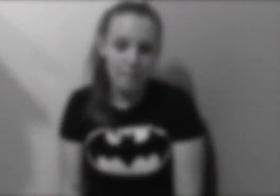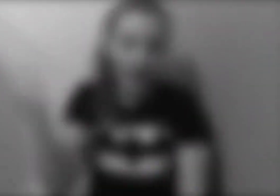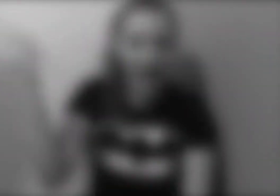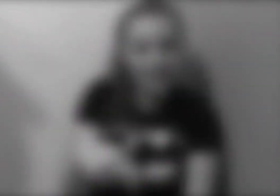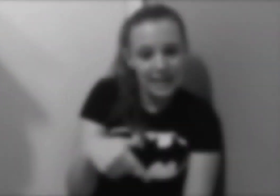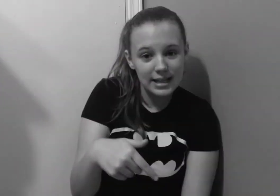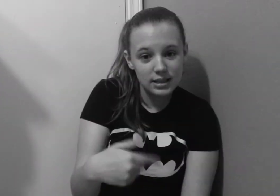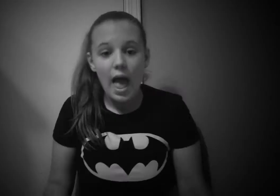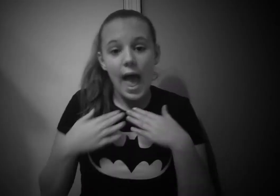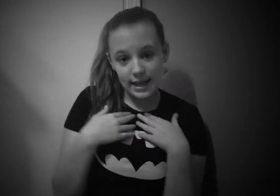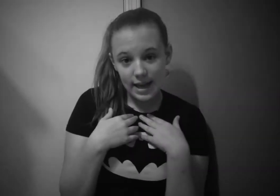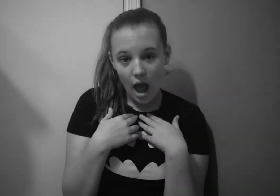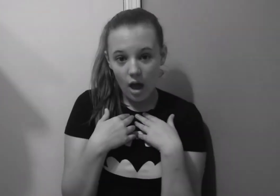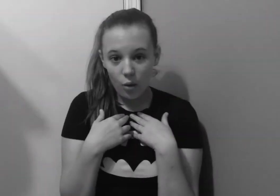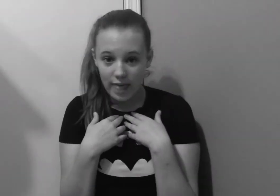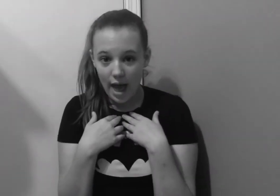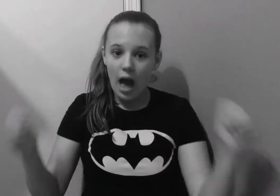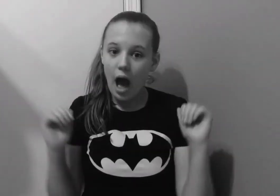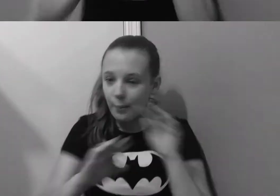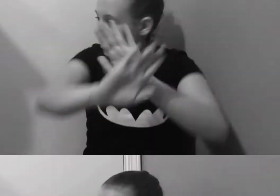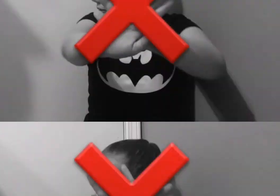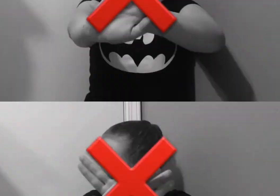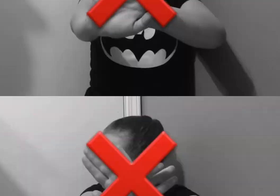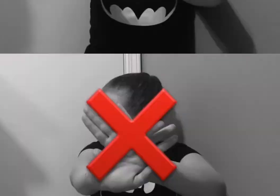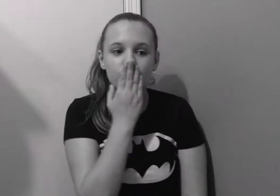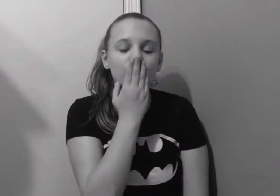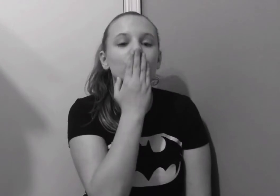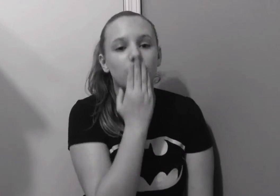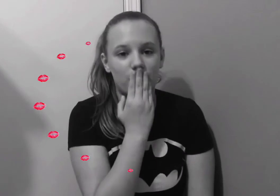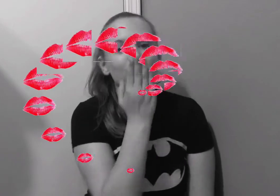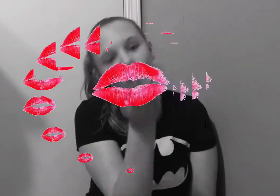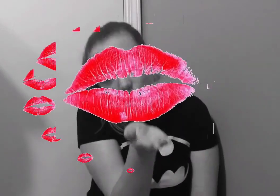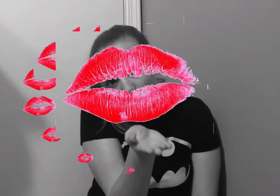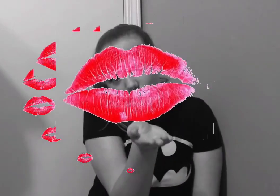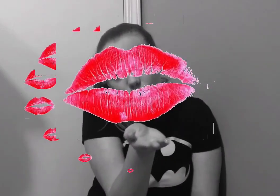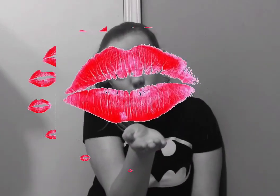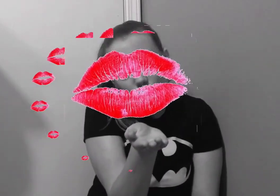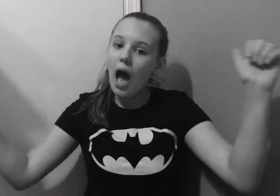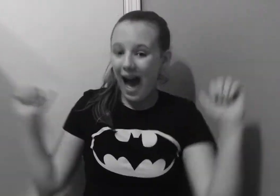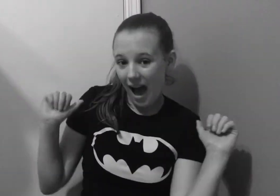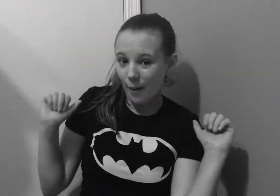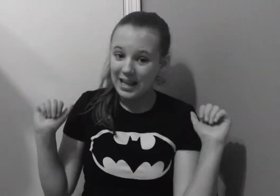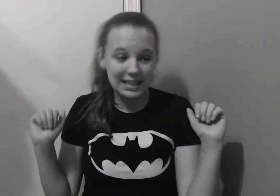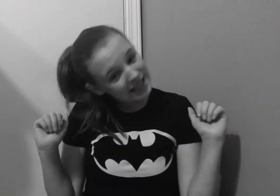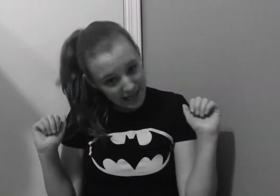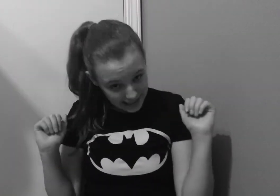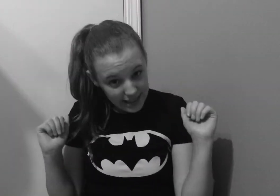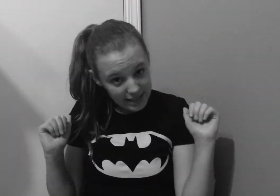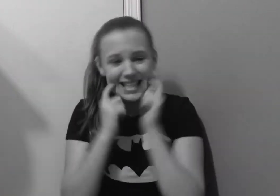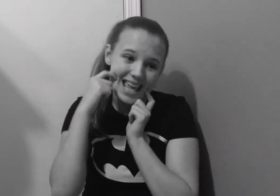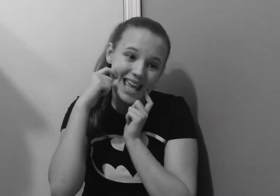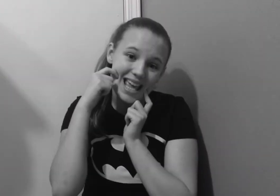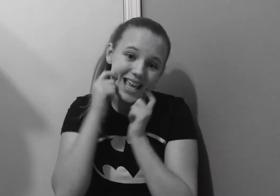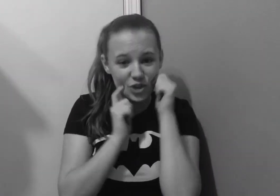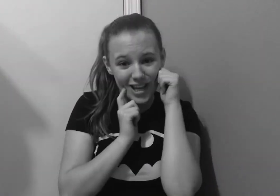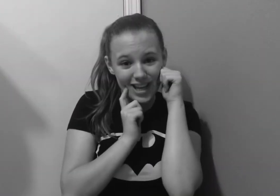my knees And now that I'm without your kisses I'll be needing stitches